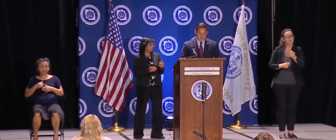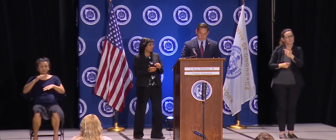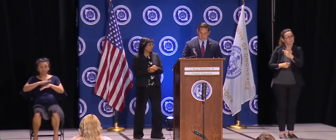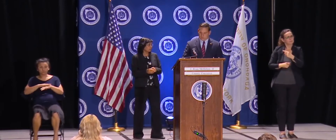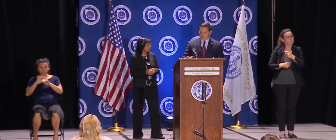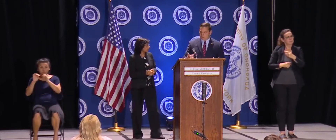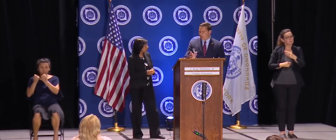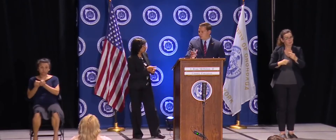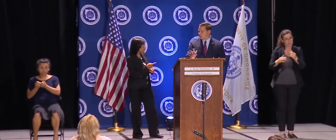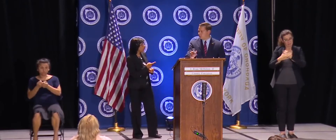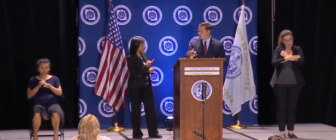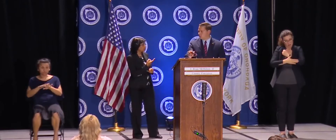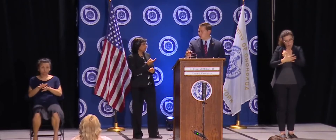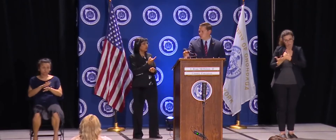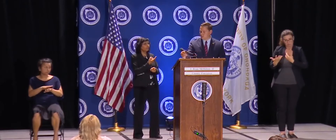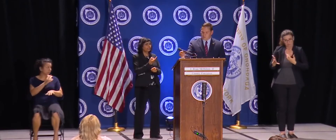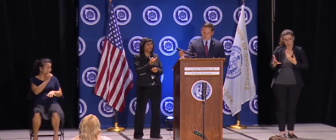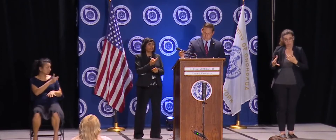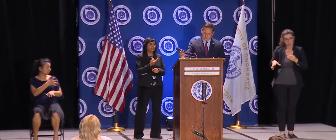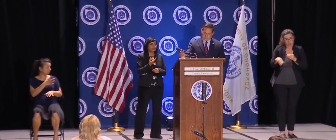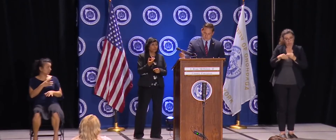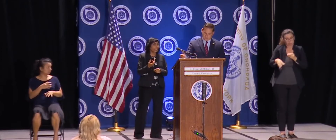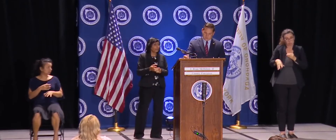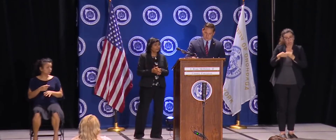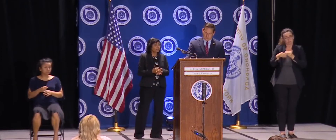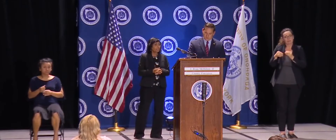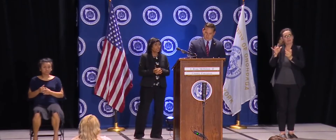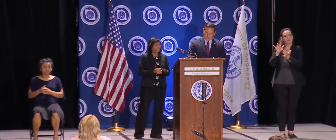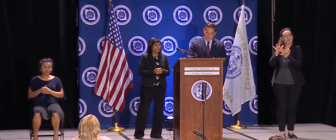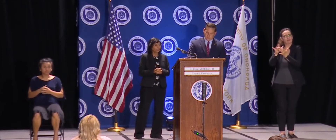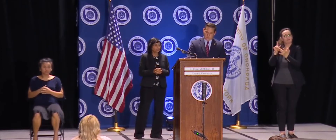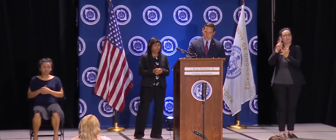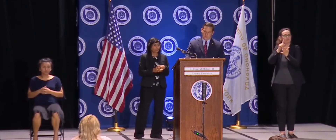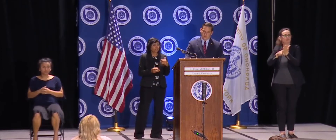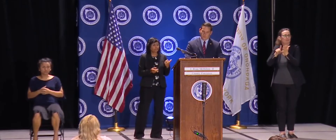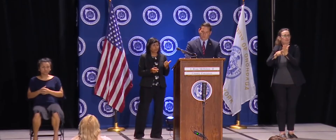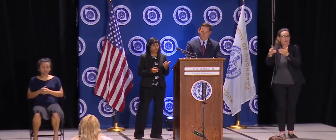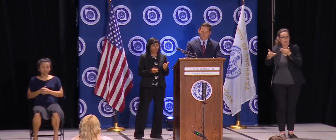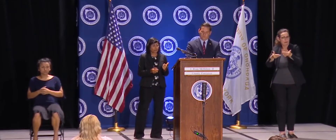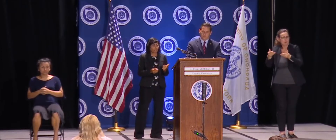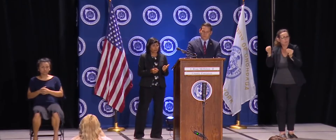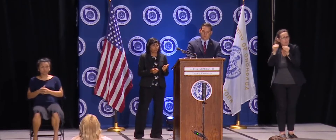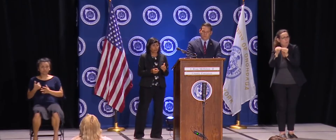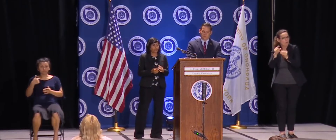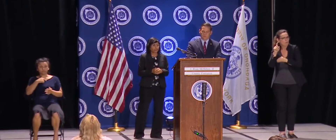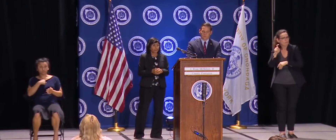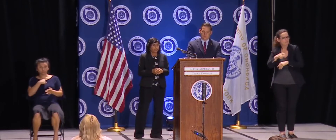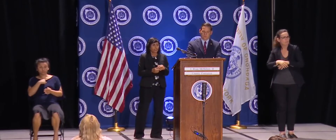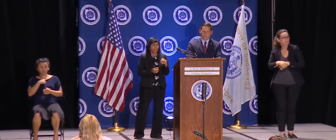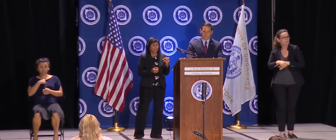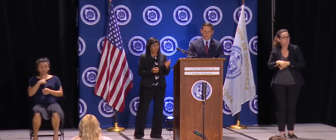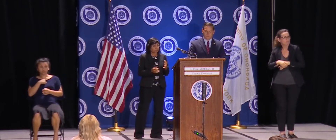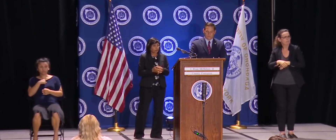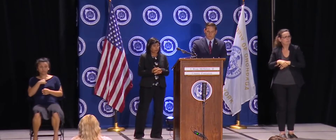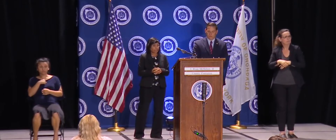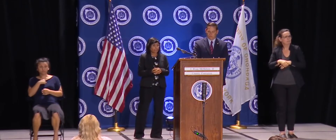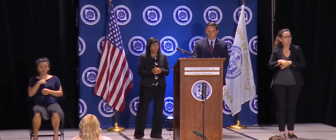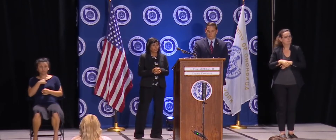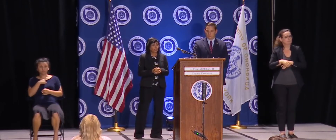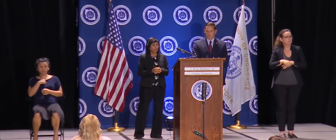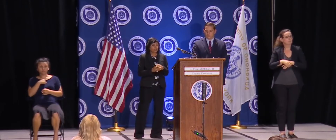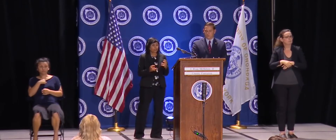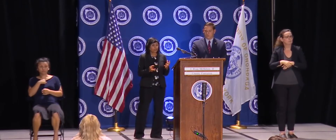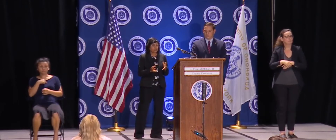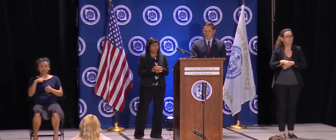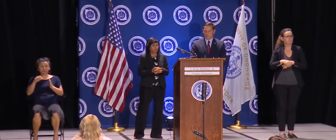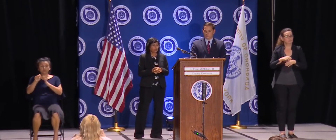No. Yeah. Yeah. So the only thing is that we have contact tracers. New York State Department of Health has provided